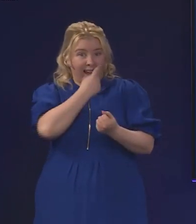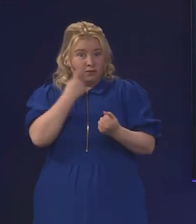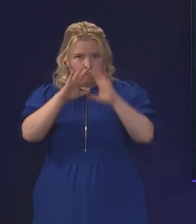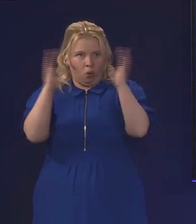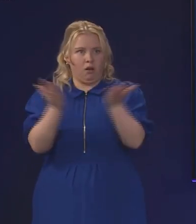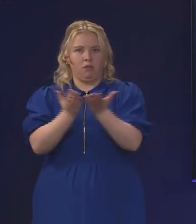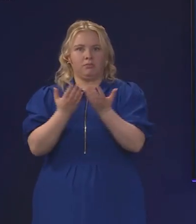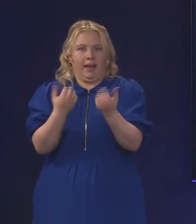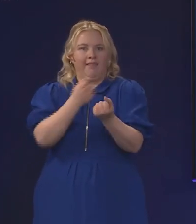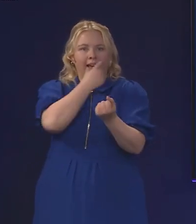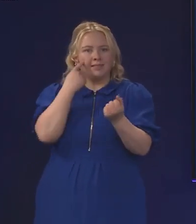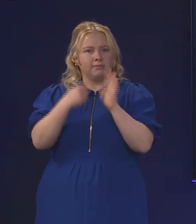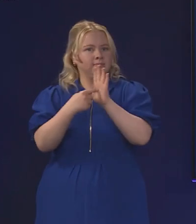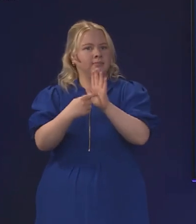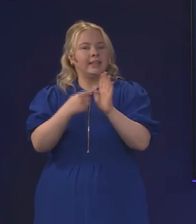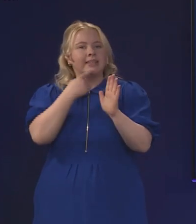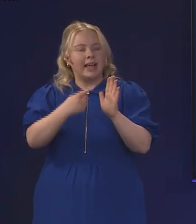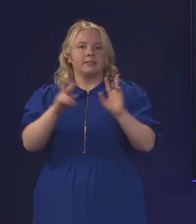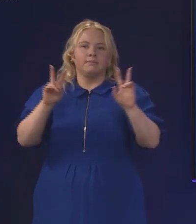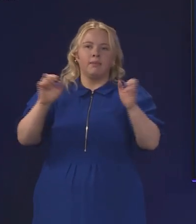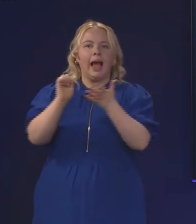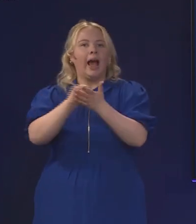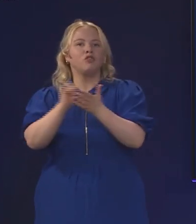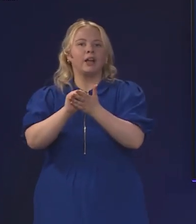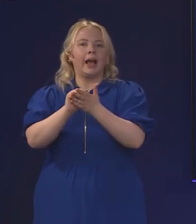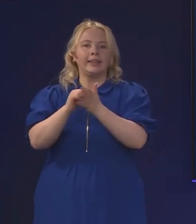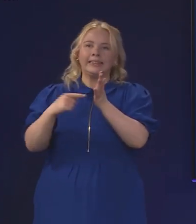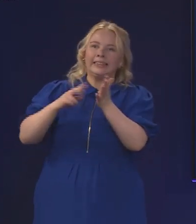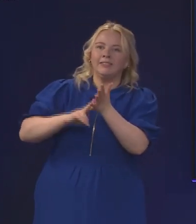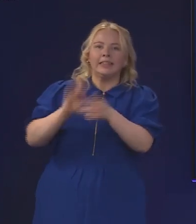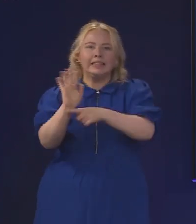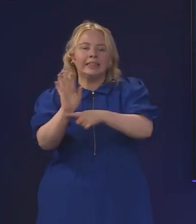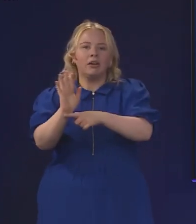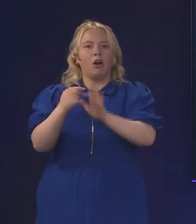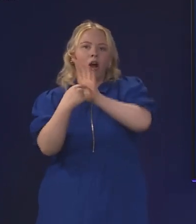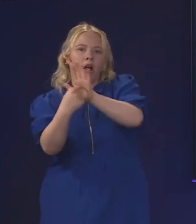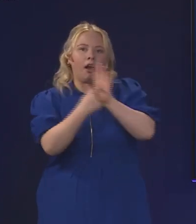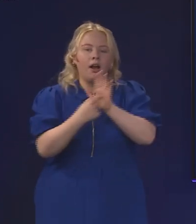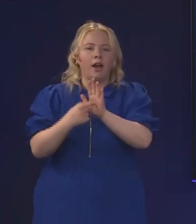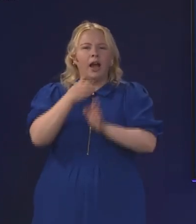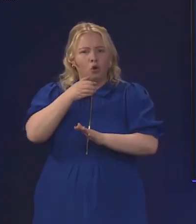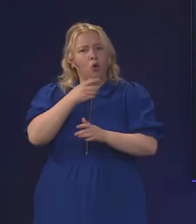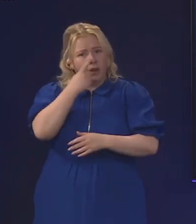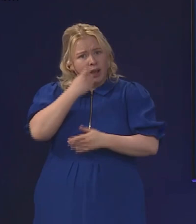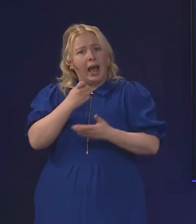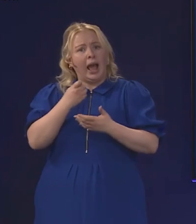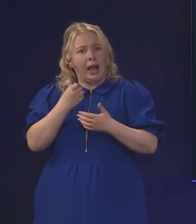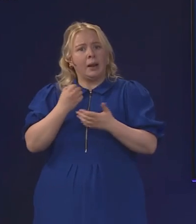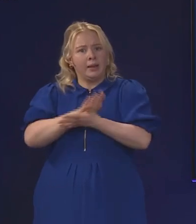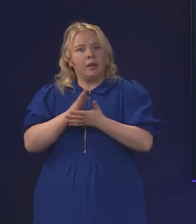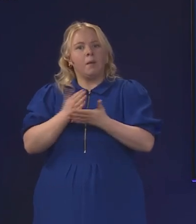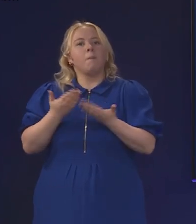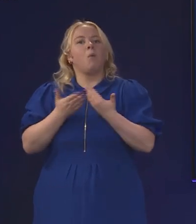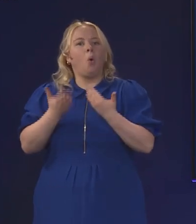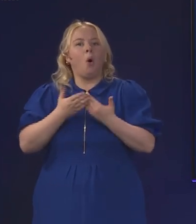home that advertising that glamorises alcohol can lead to over consumption of alcohol so these are things that we need to consider